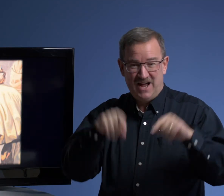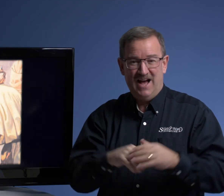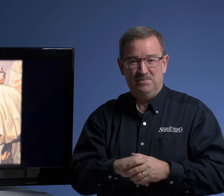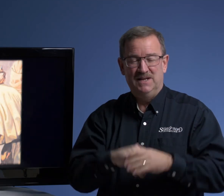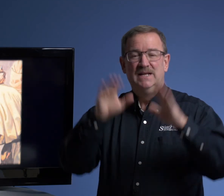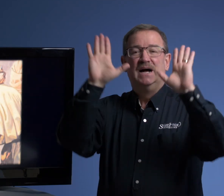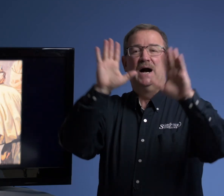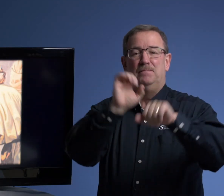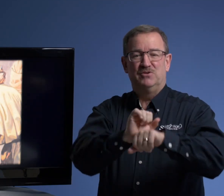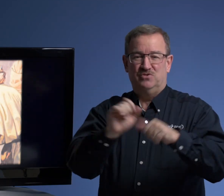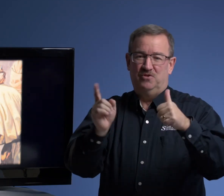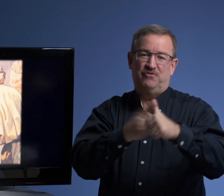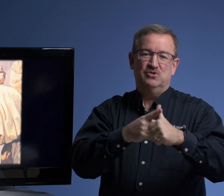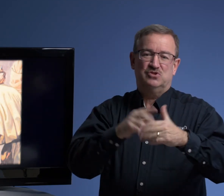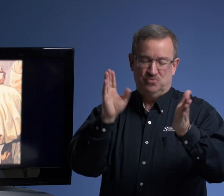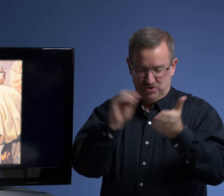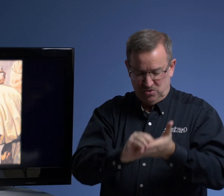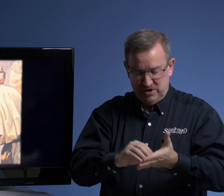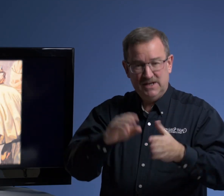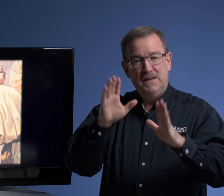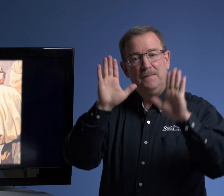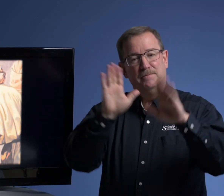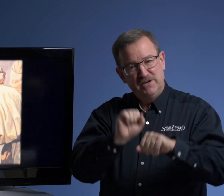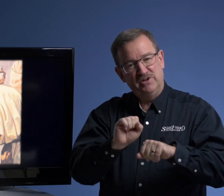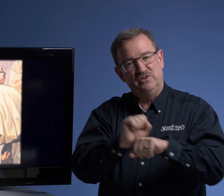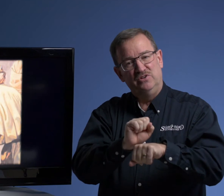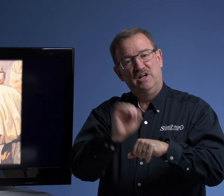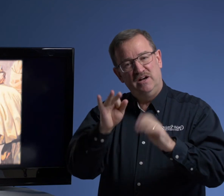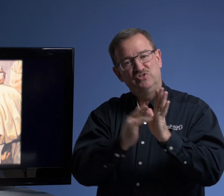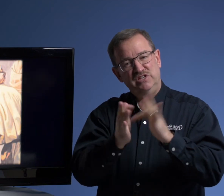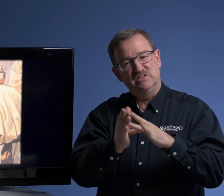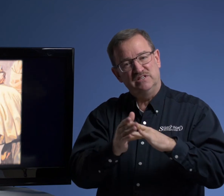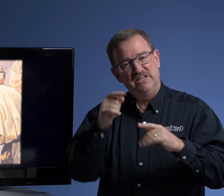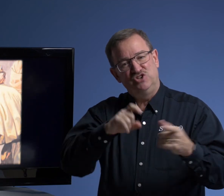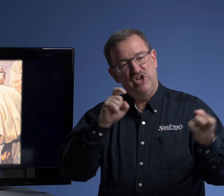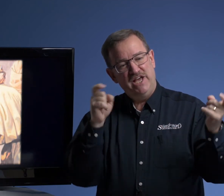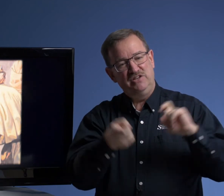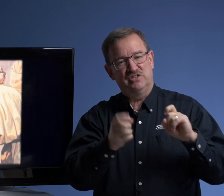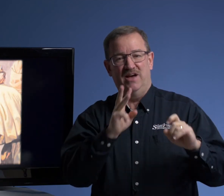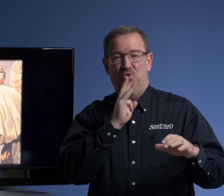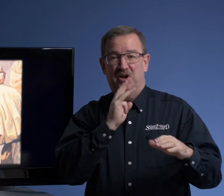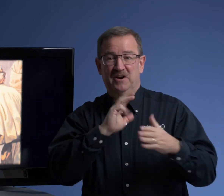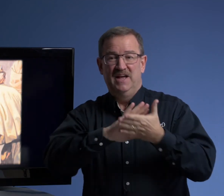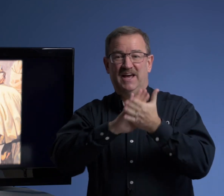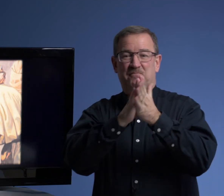happened? A miracle. The first recorded miracle of Jesus. He changed that water and it